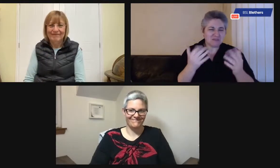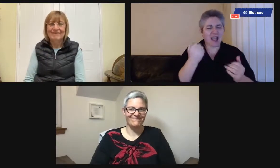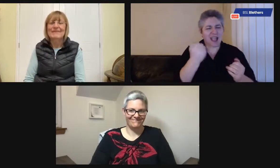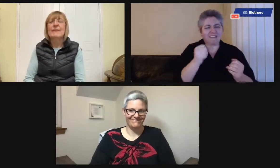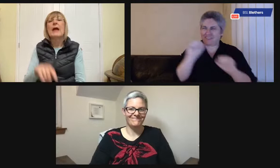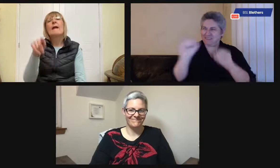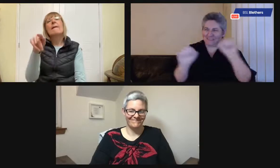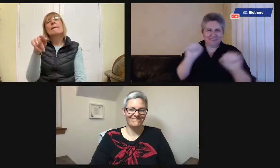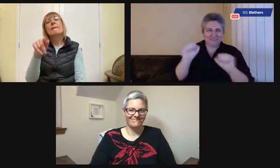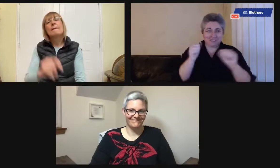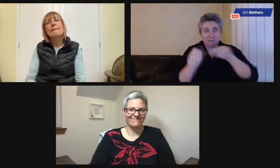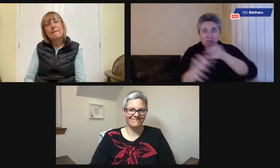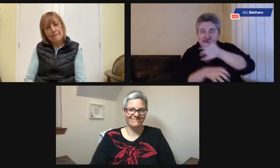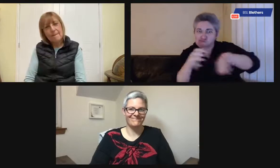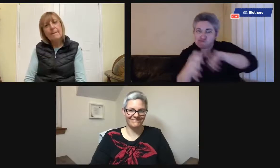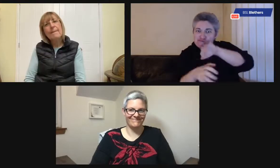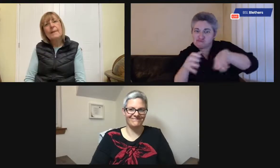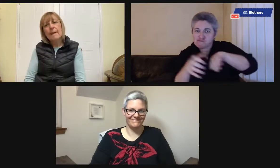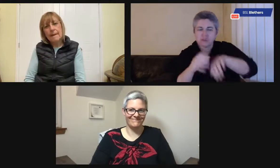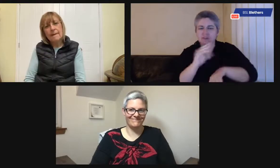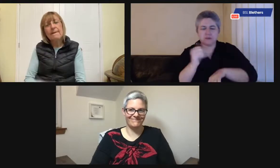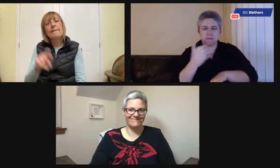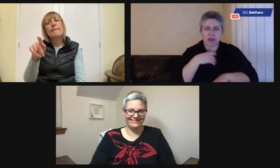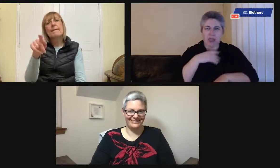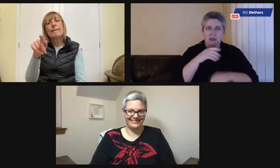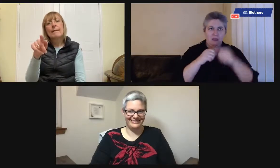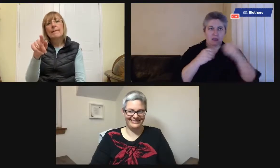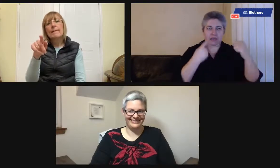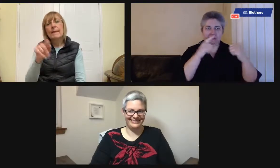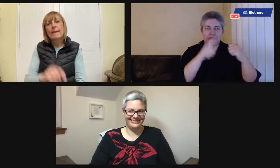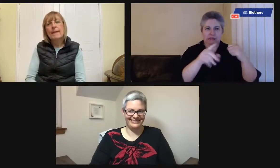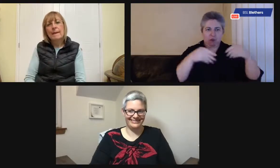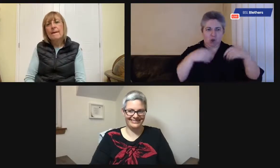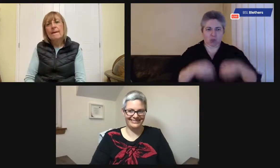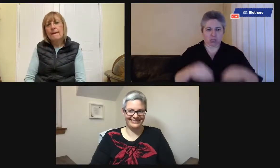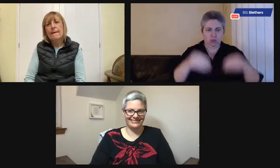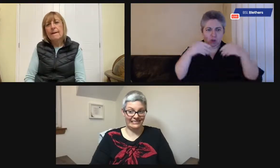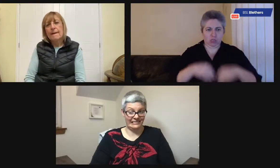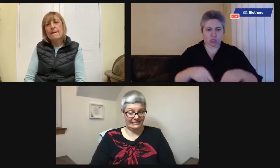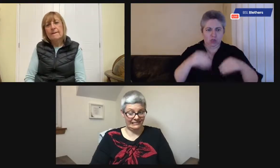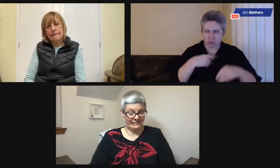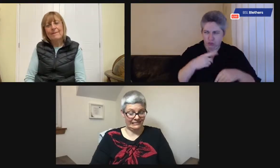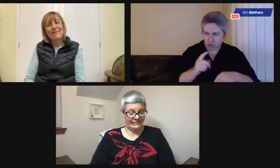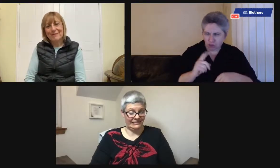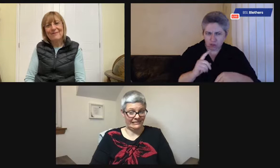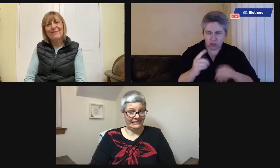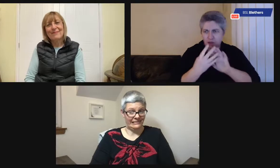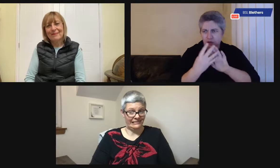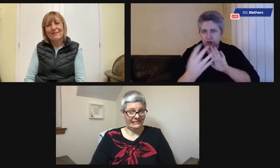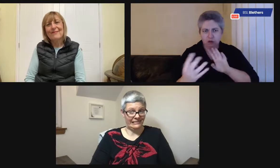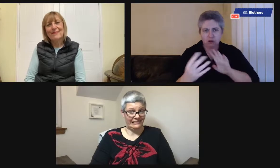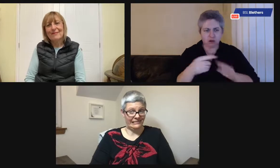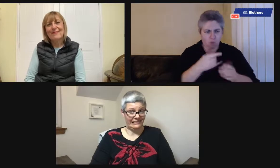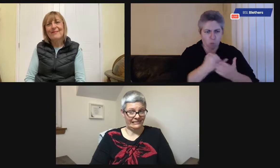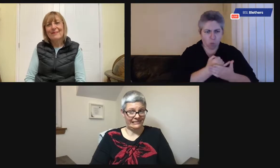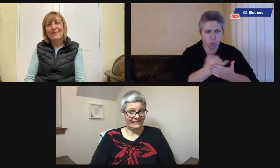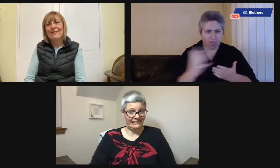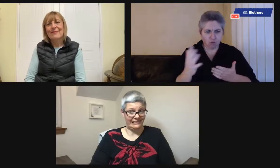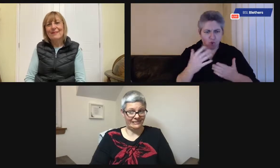kind of flick through them. So, you know, I think that can be useful because otherwise you're just ending up wearing